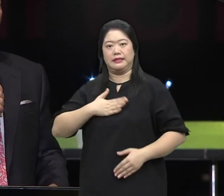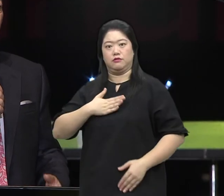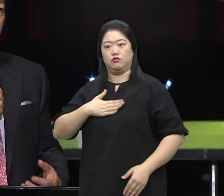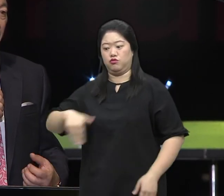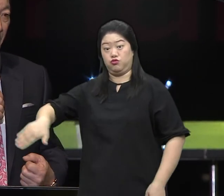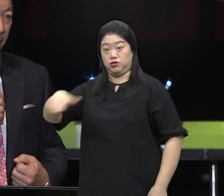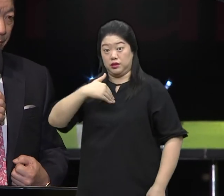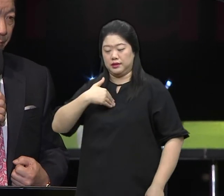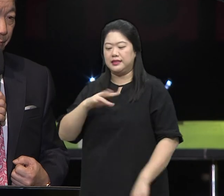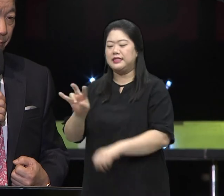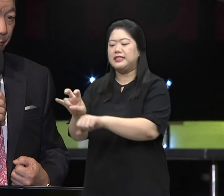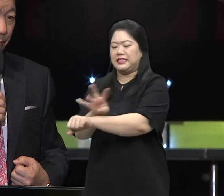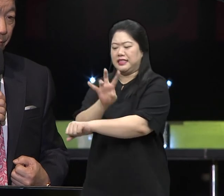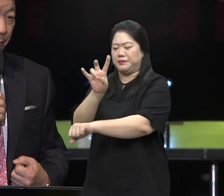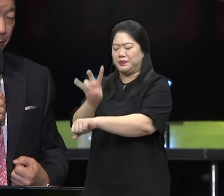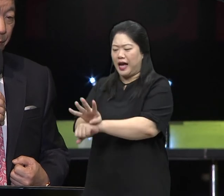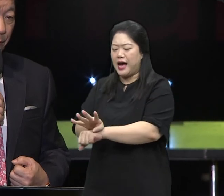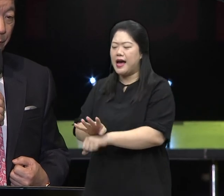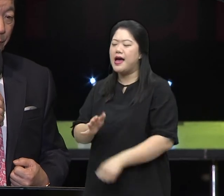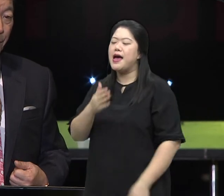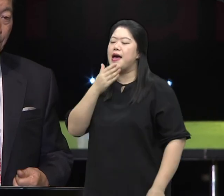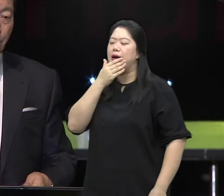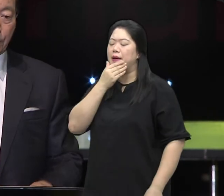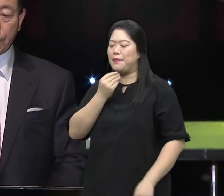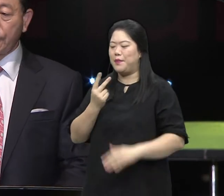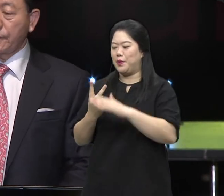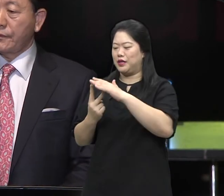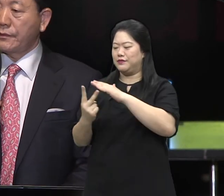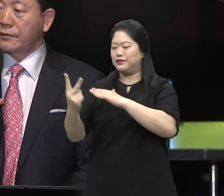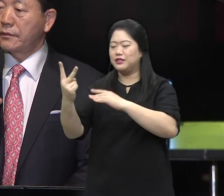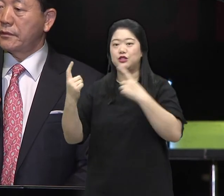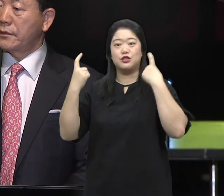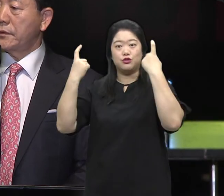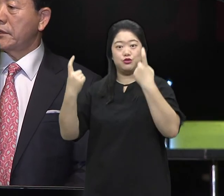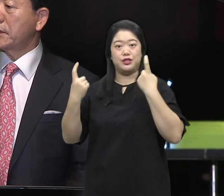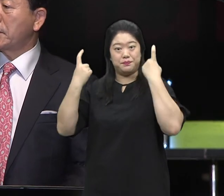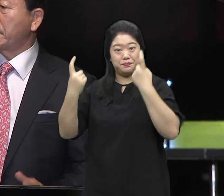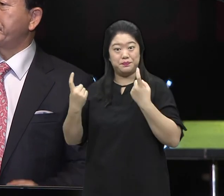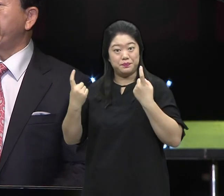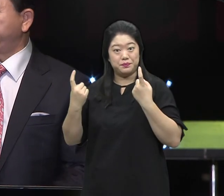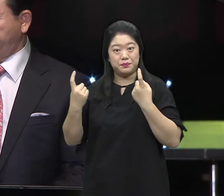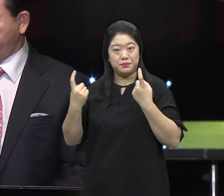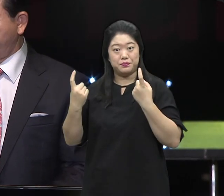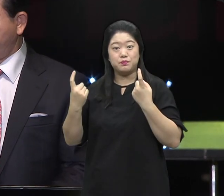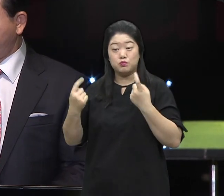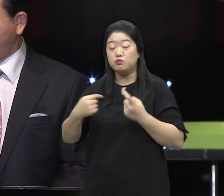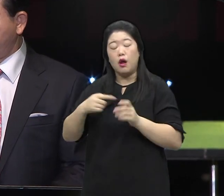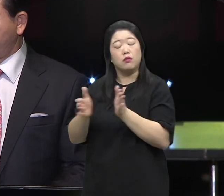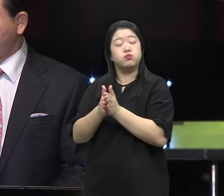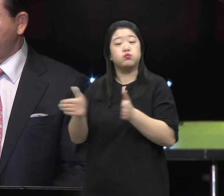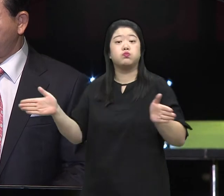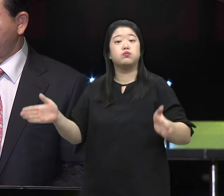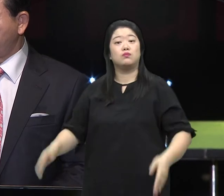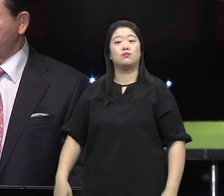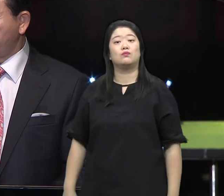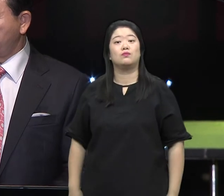And so begin your 24-hour joyful vision trip. I began doing it from that point on.